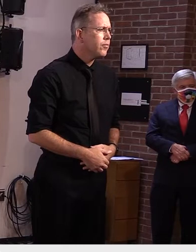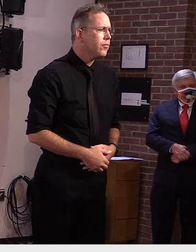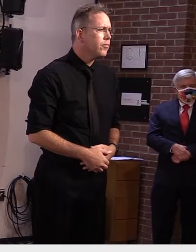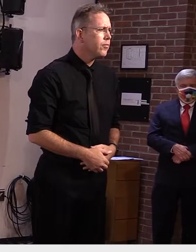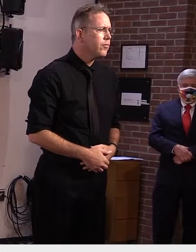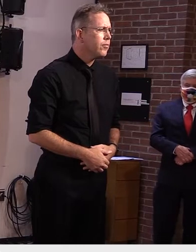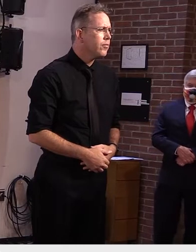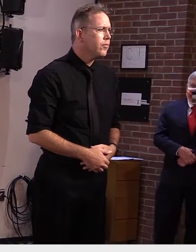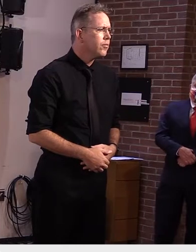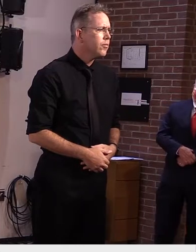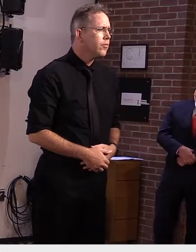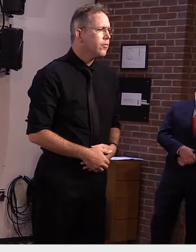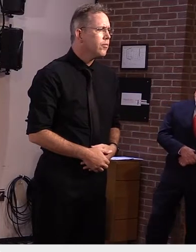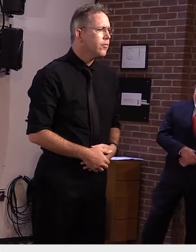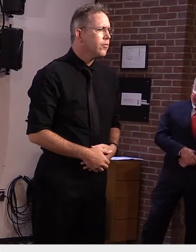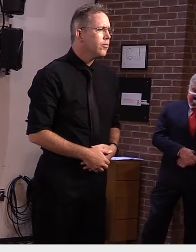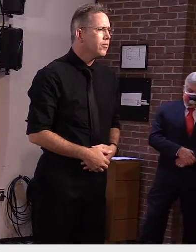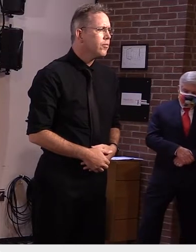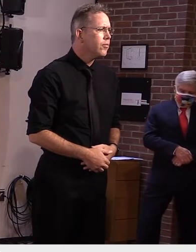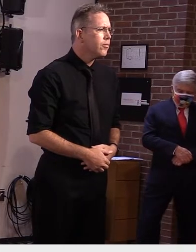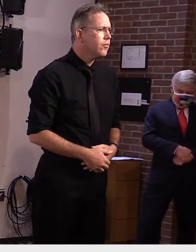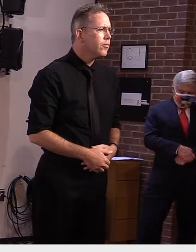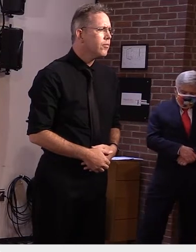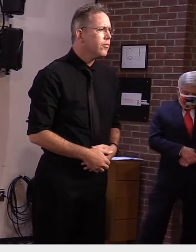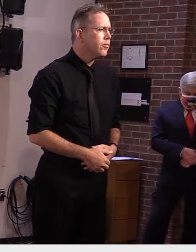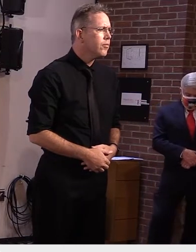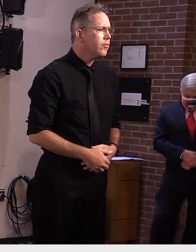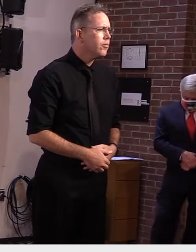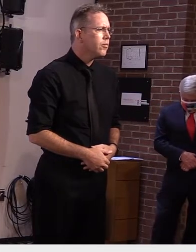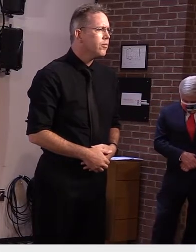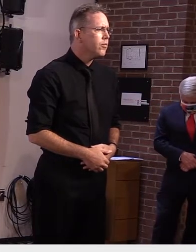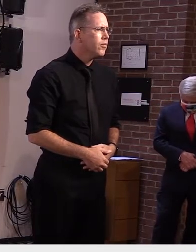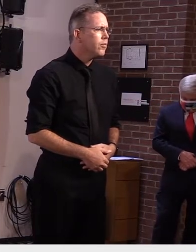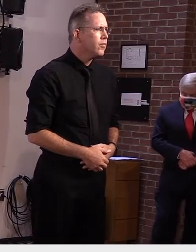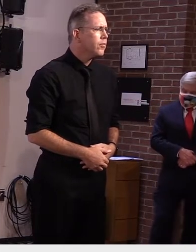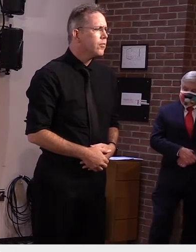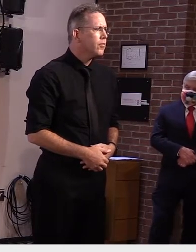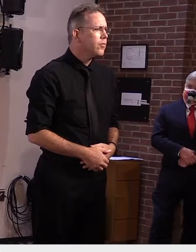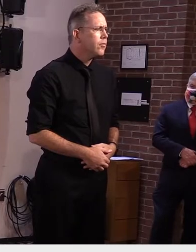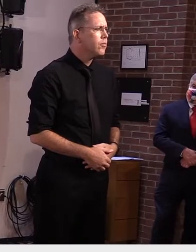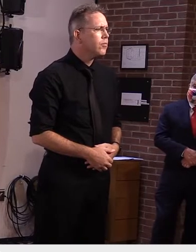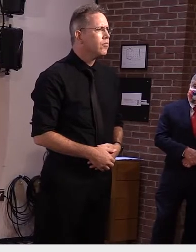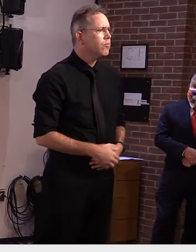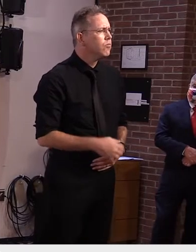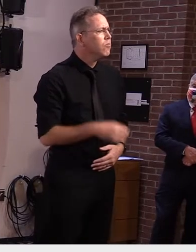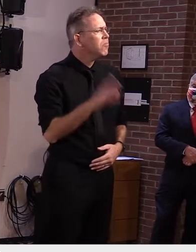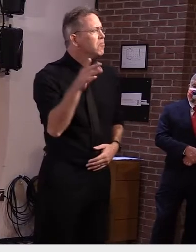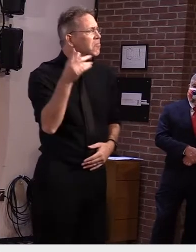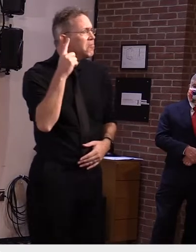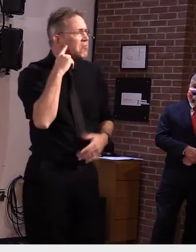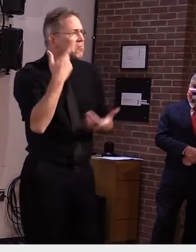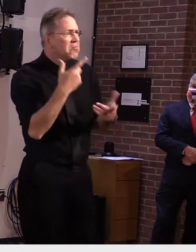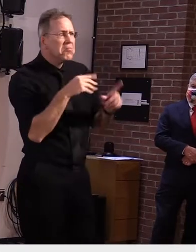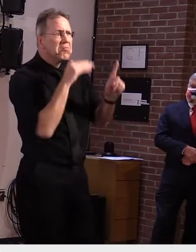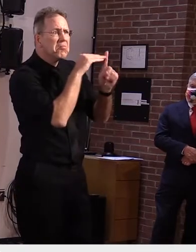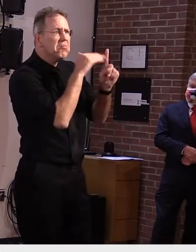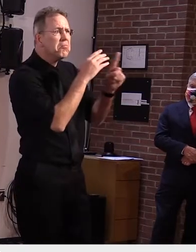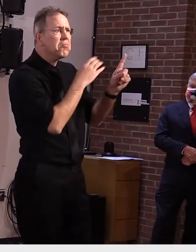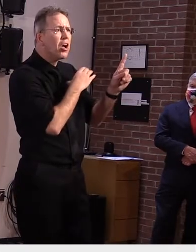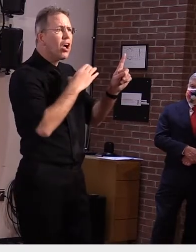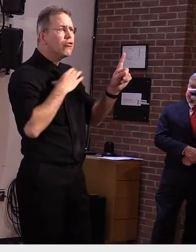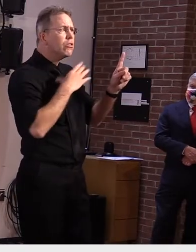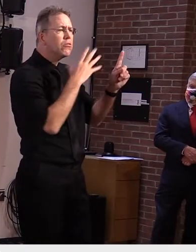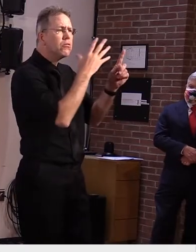as uh we uh look at relief for the uh for the states in covet uh getting some money out here to people